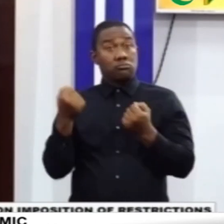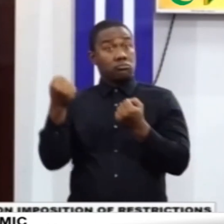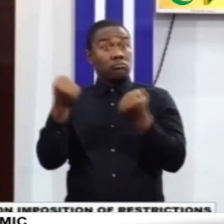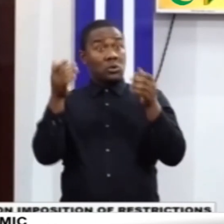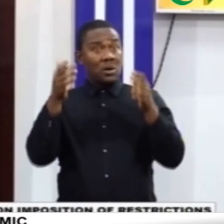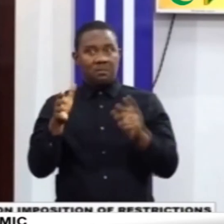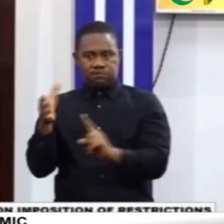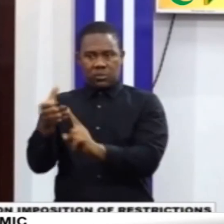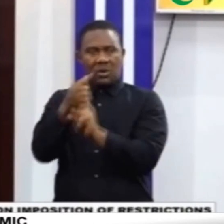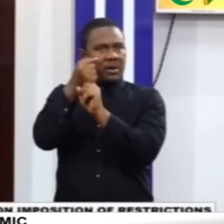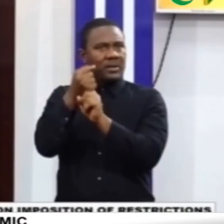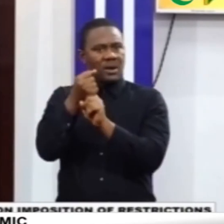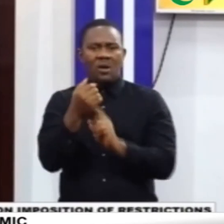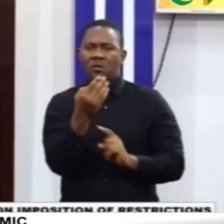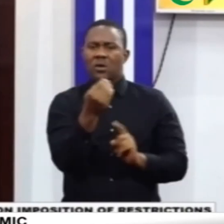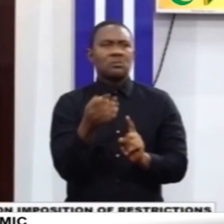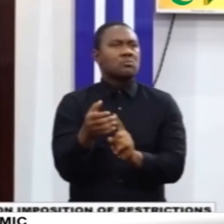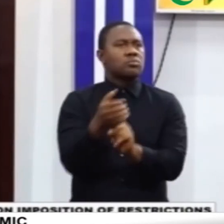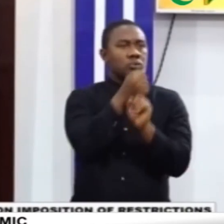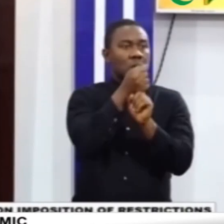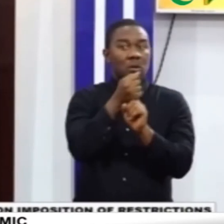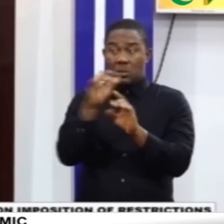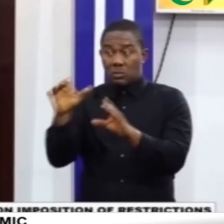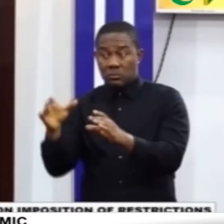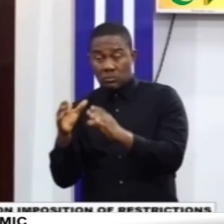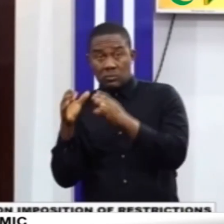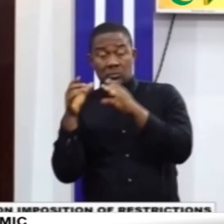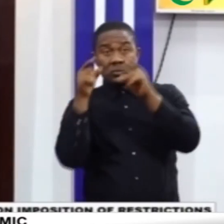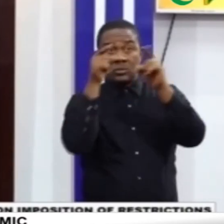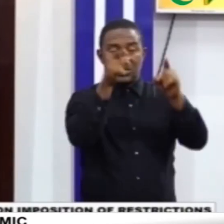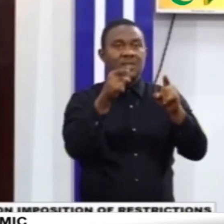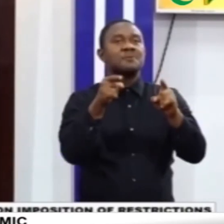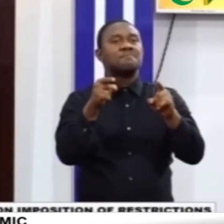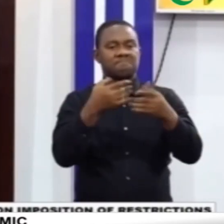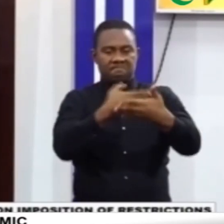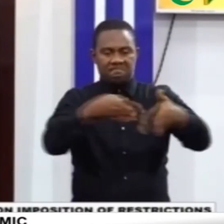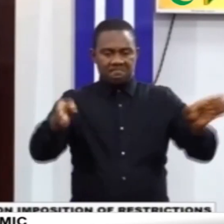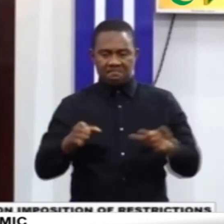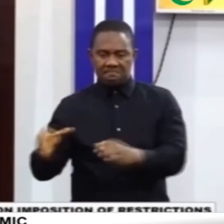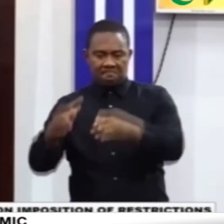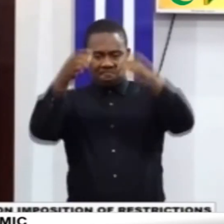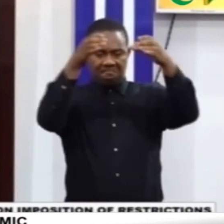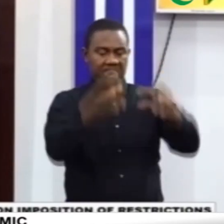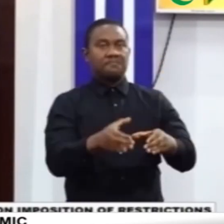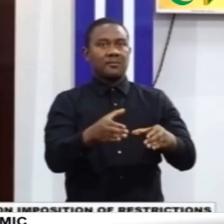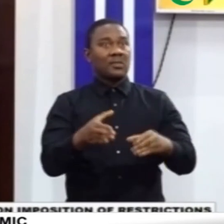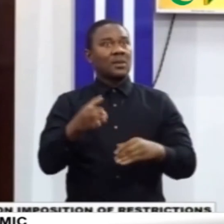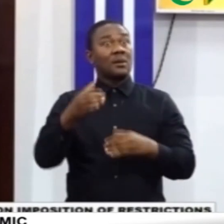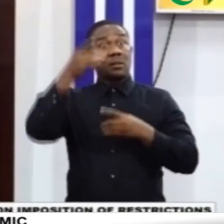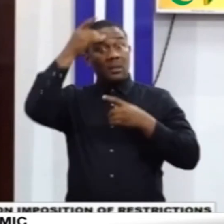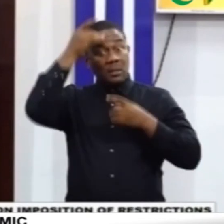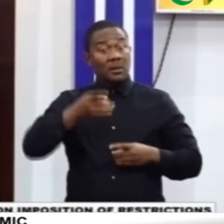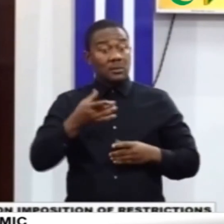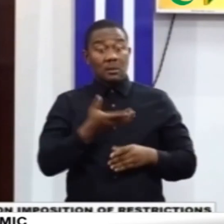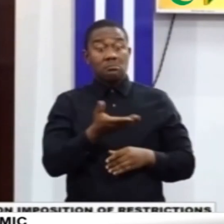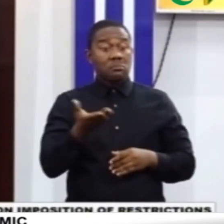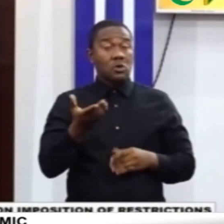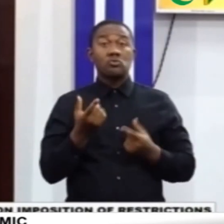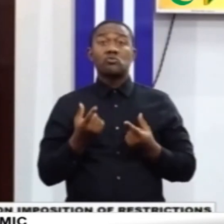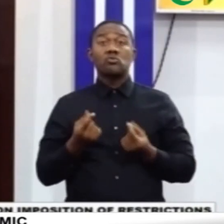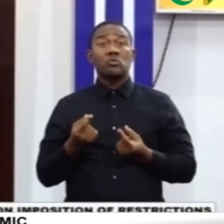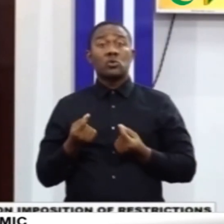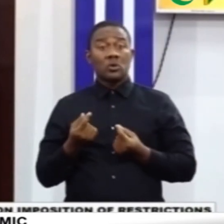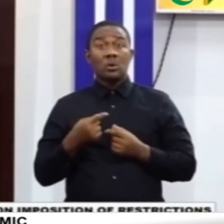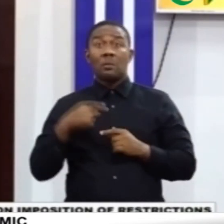also been arrested. They are all being sent into mandative quarantine and the decision will be taken as the